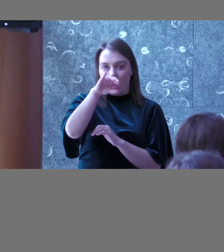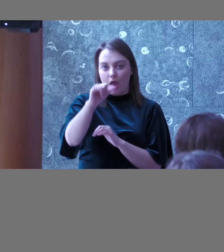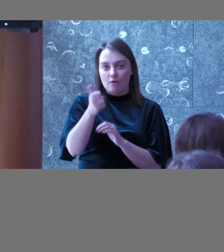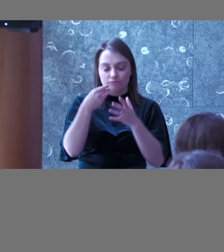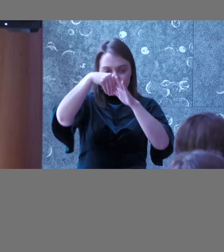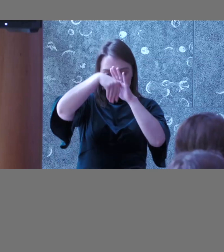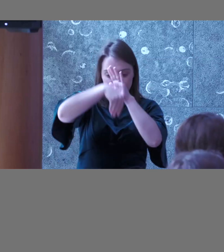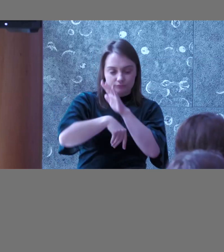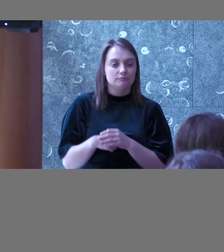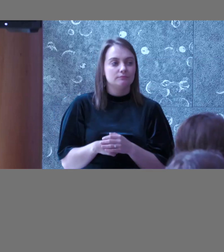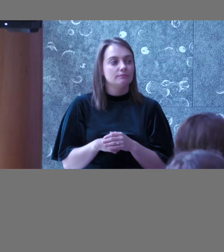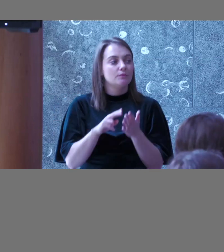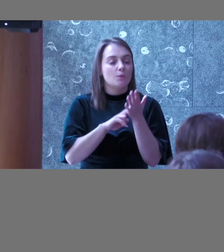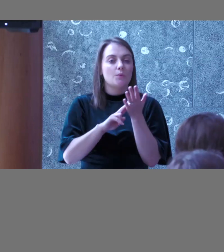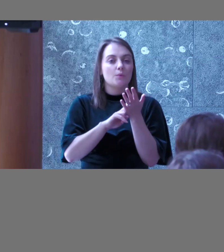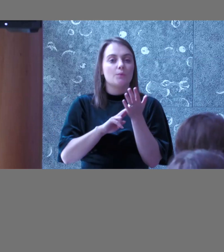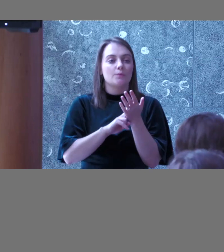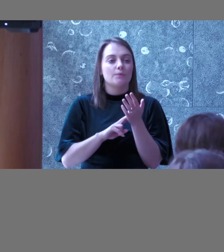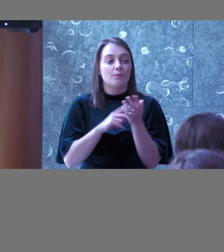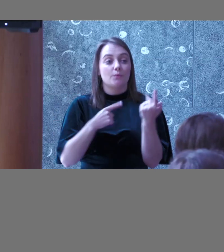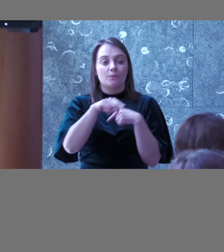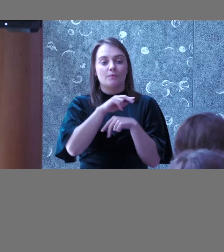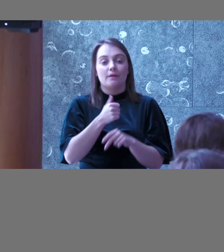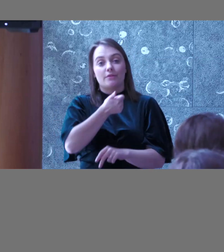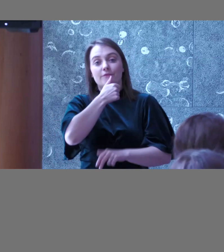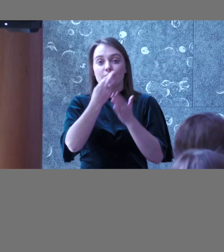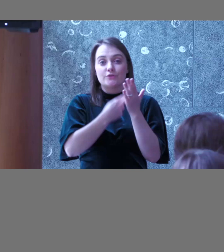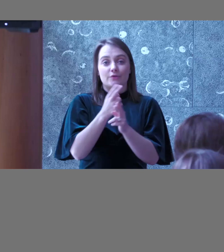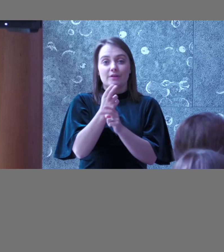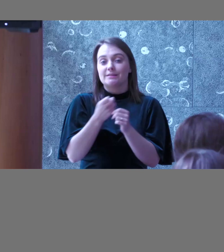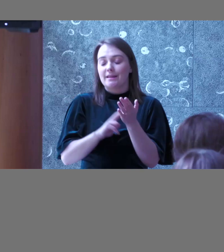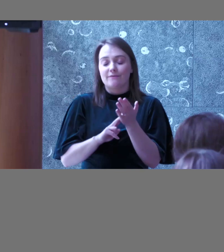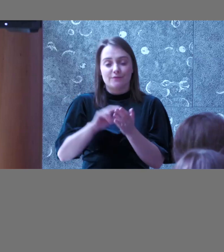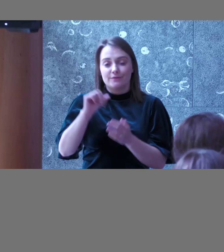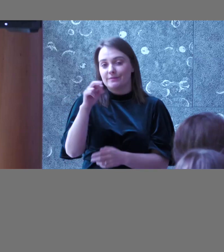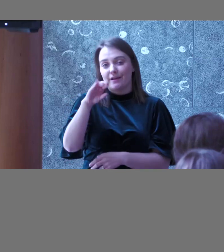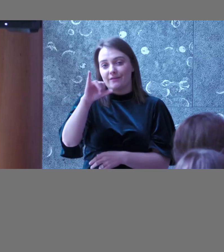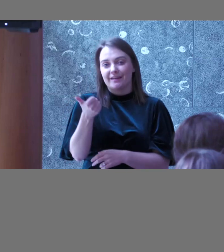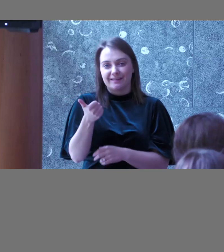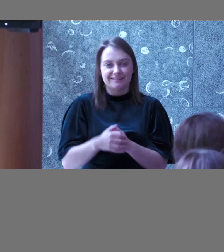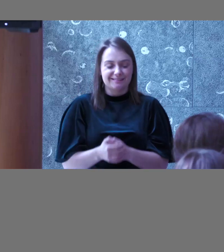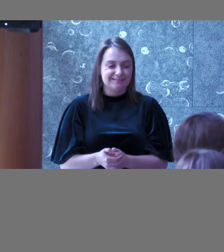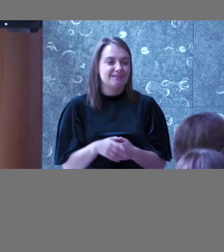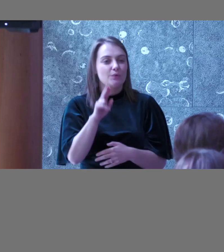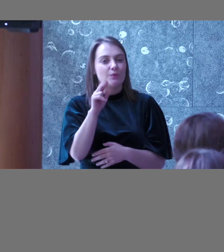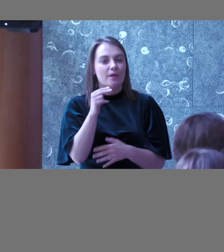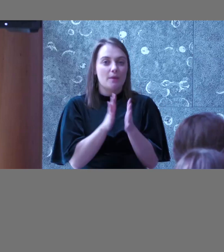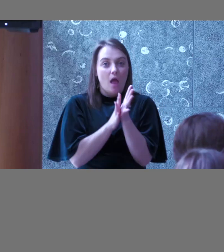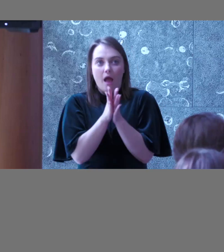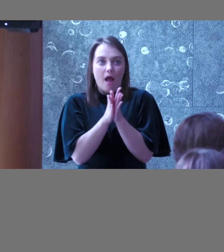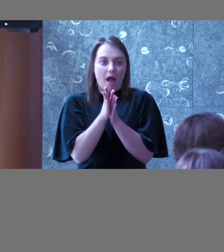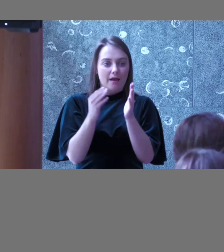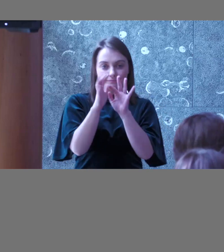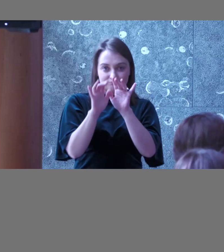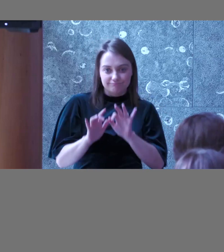which the first use of areas don't use area but you can you can get yeah a bit overenthusiastic and other